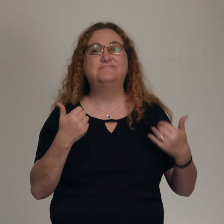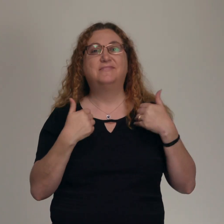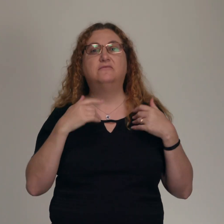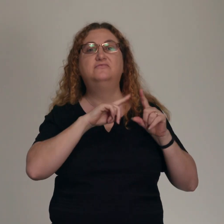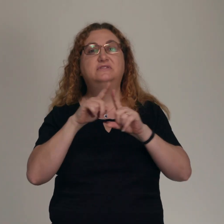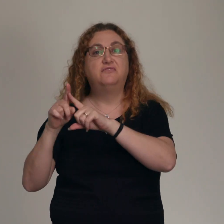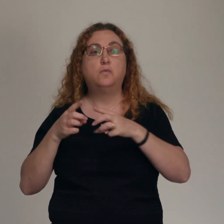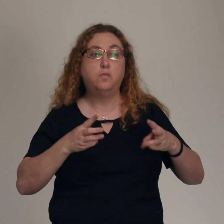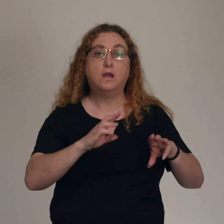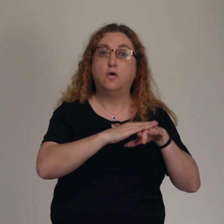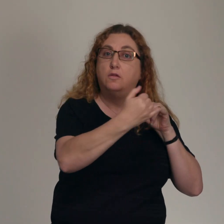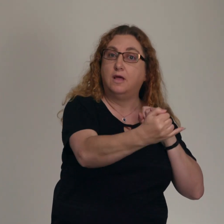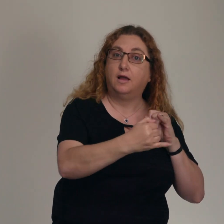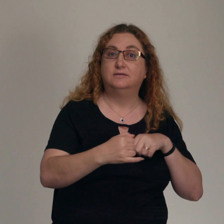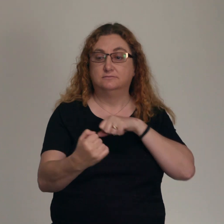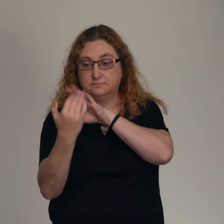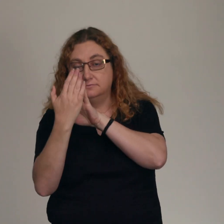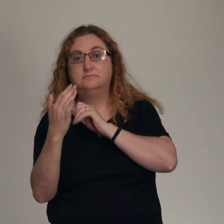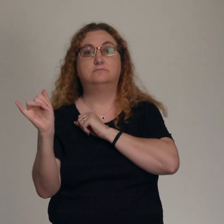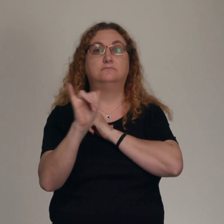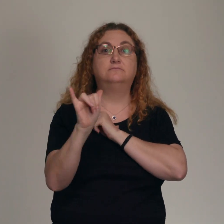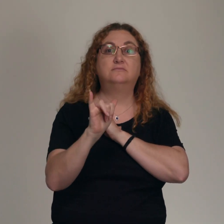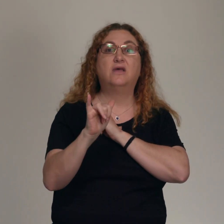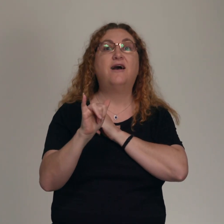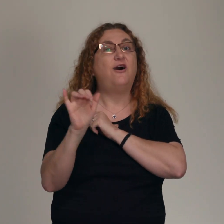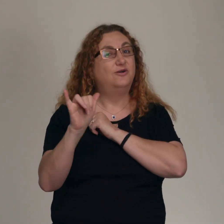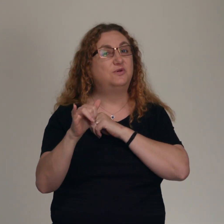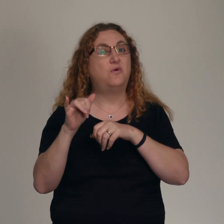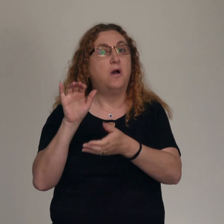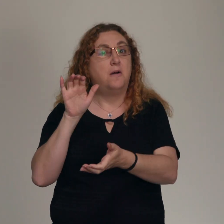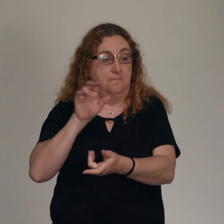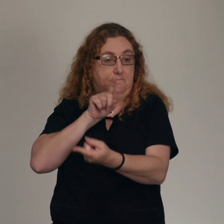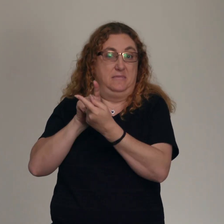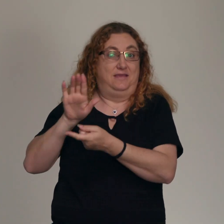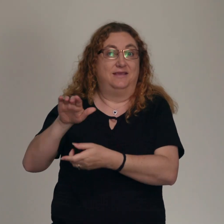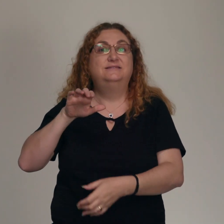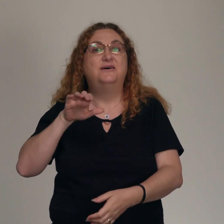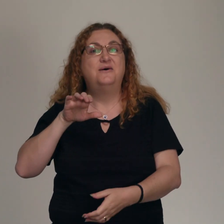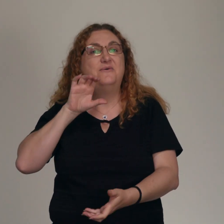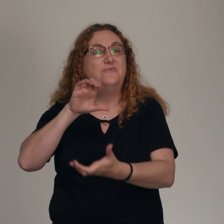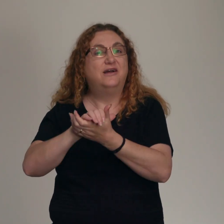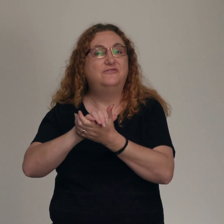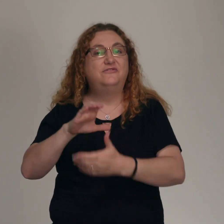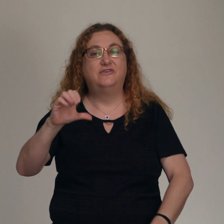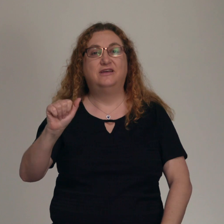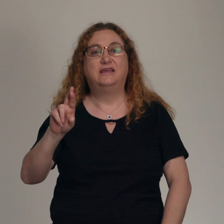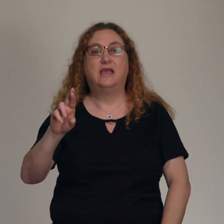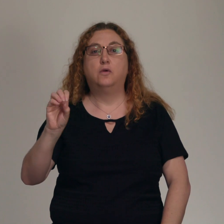both online and in person, for you to meet Mark, his wife, Carolyn, hear about his heart, hear his vision. I think you're gonna really, really love